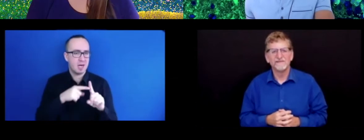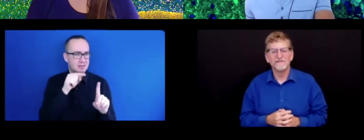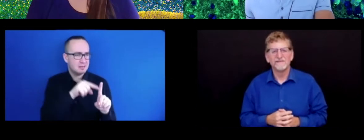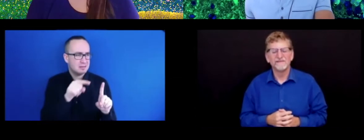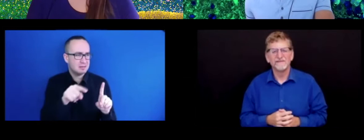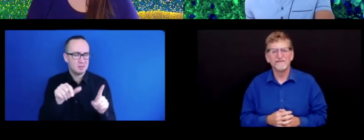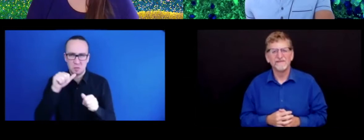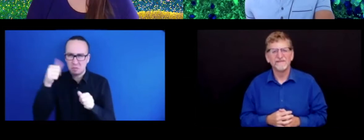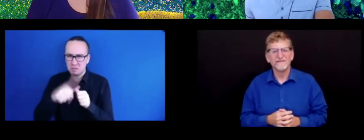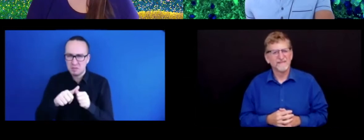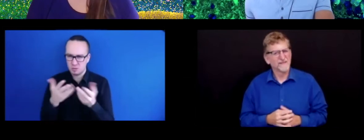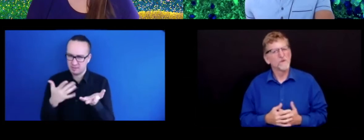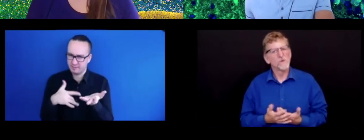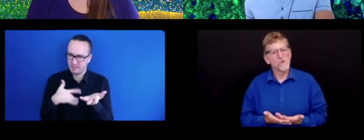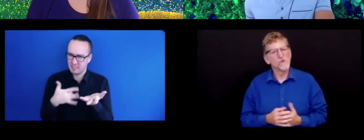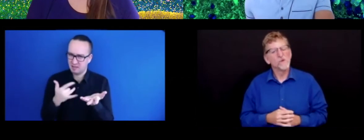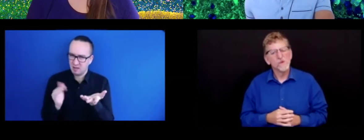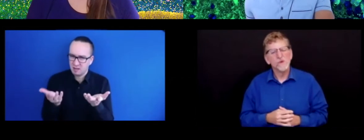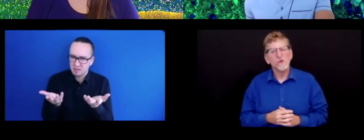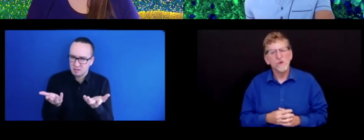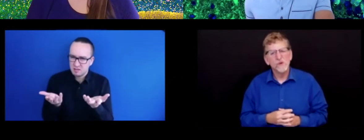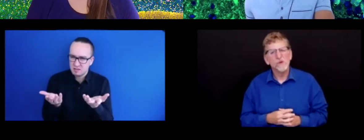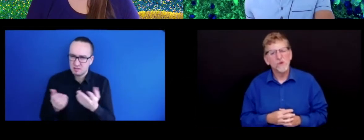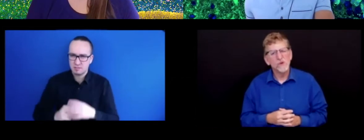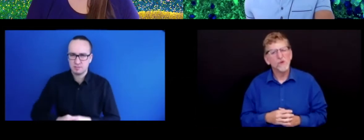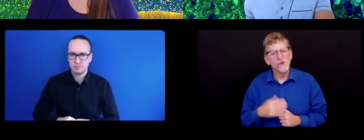breakfast? Or who our friends were? What would that be like?